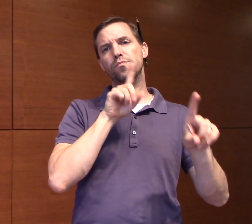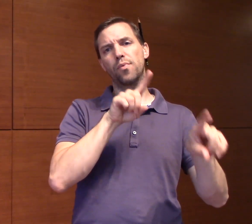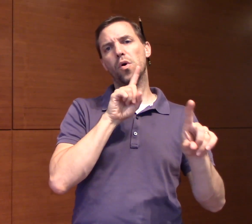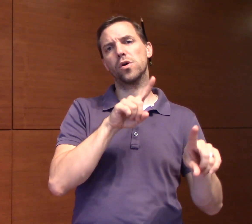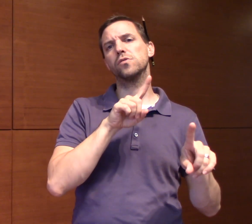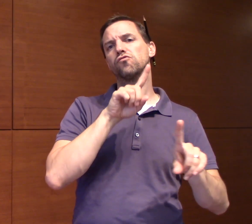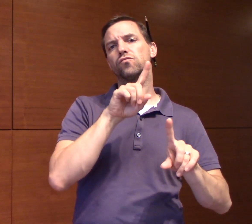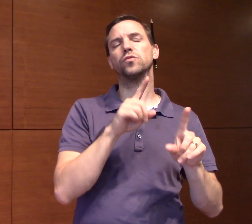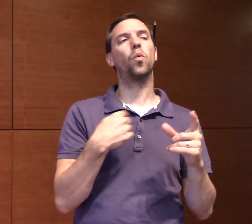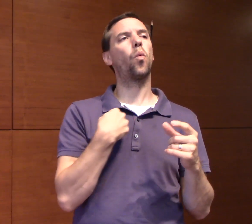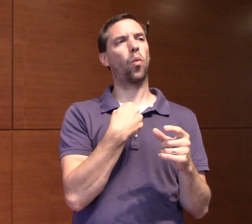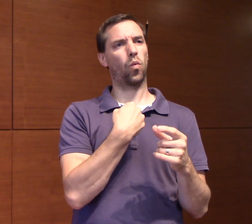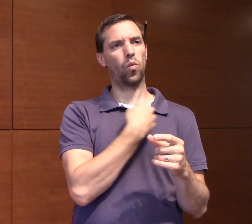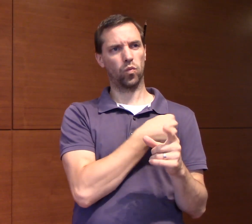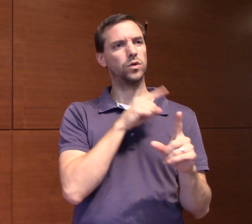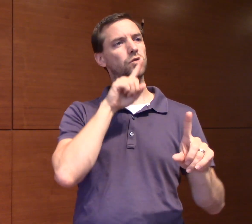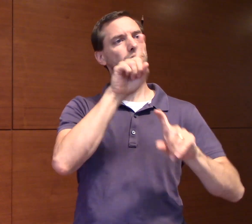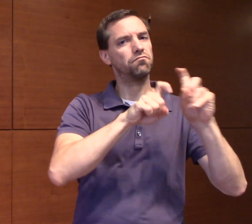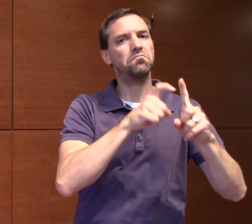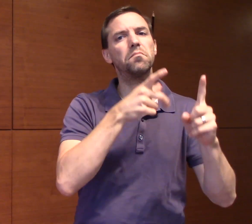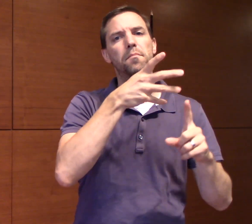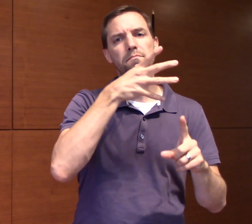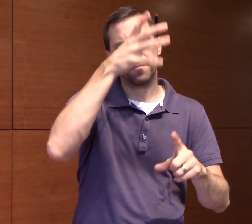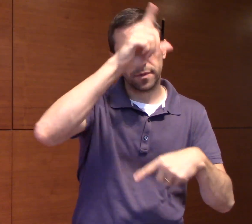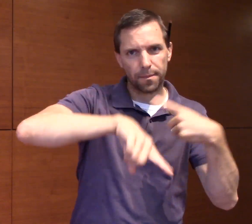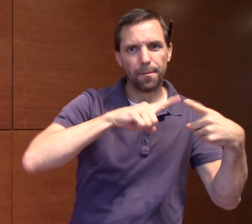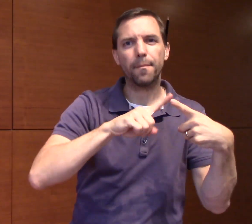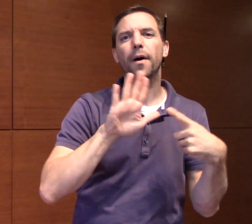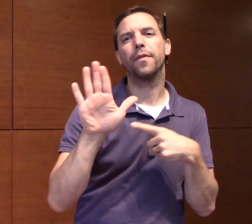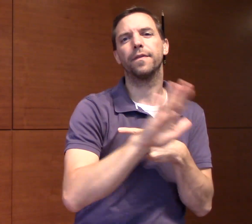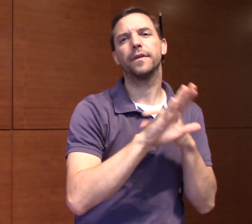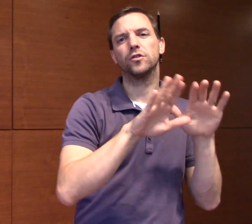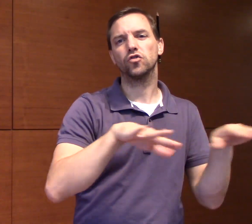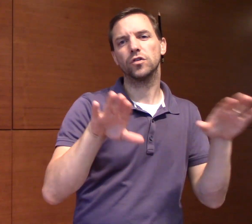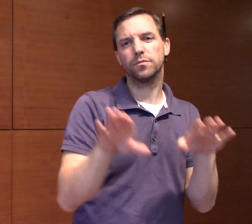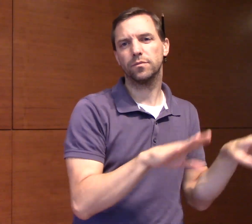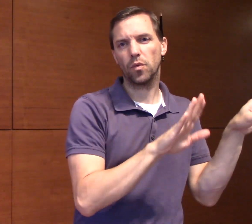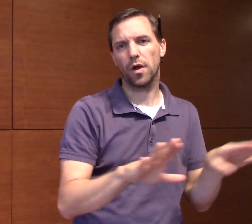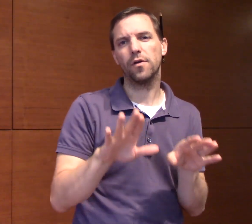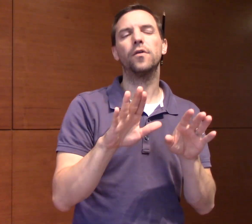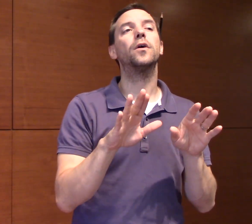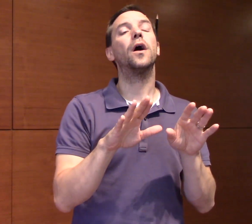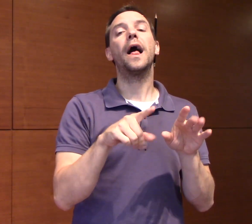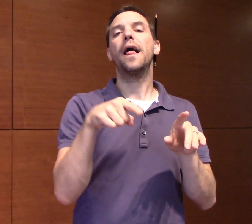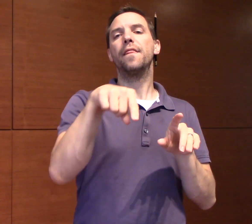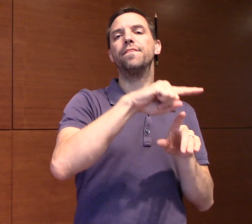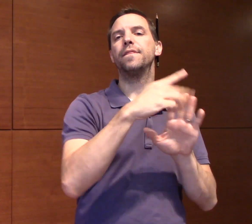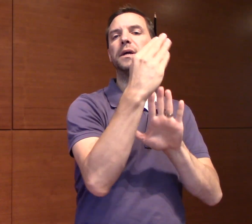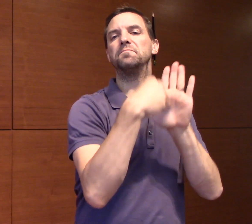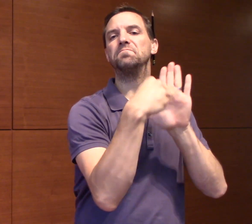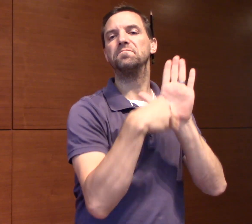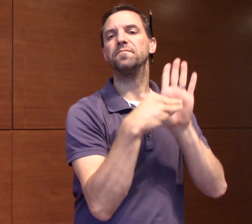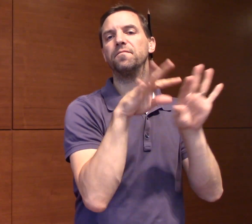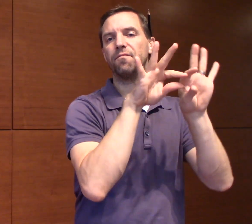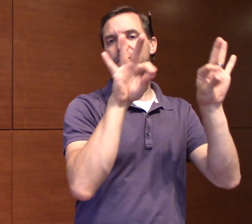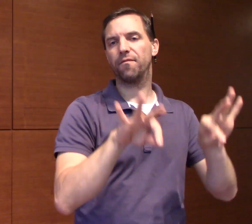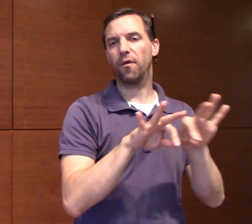assessed executive function in two ways. One was based on parent report, where we asked parents about their children's behavior using a